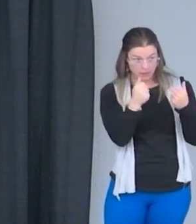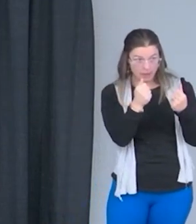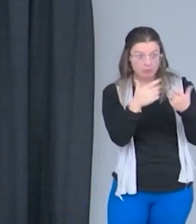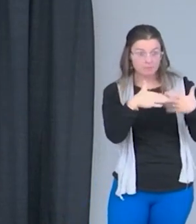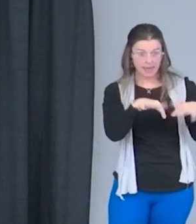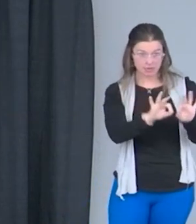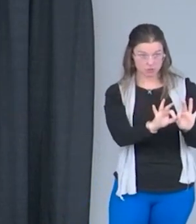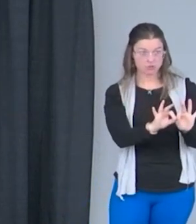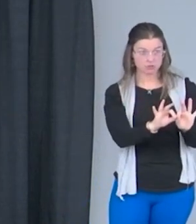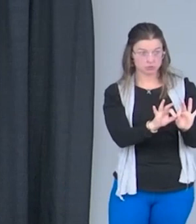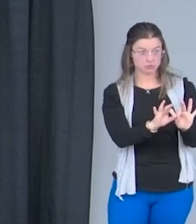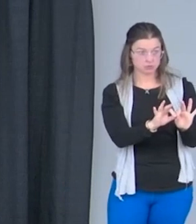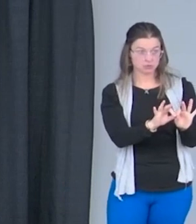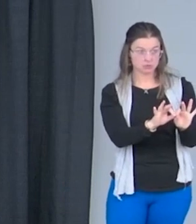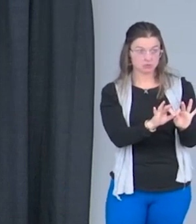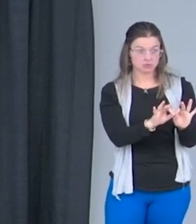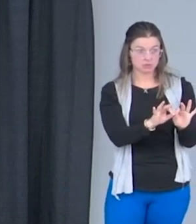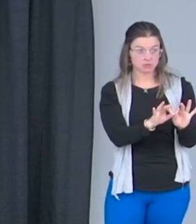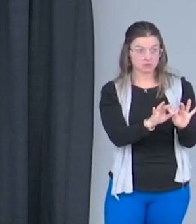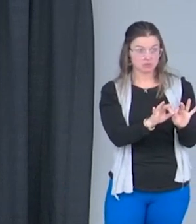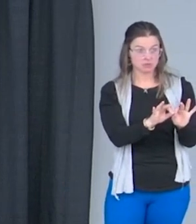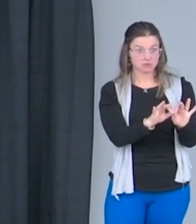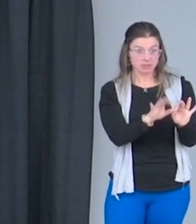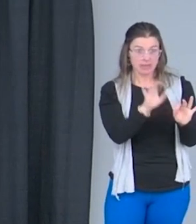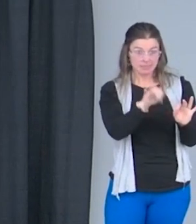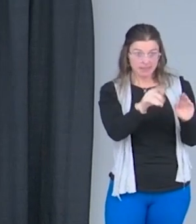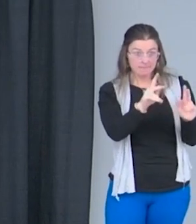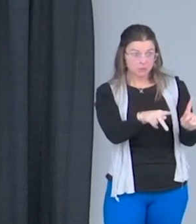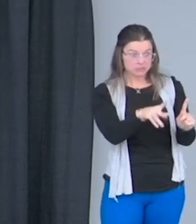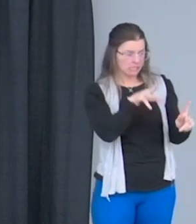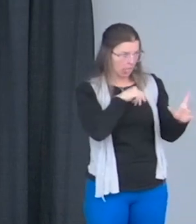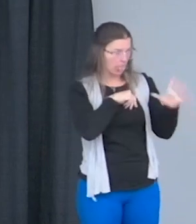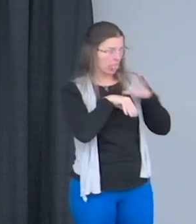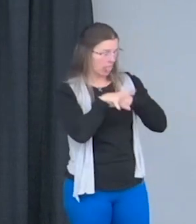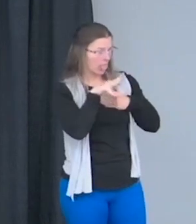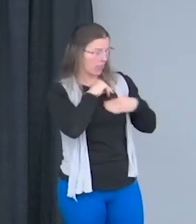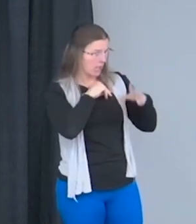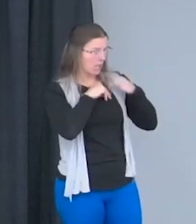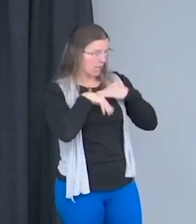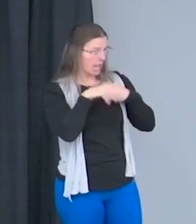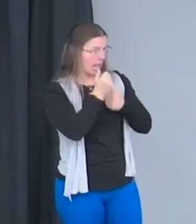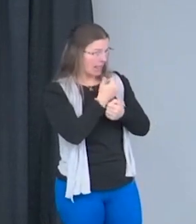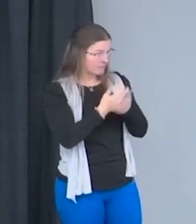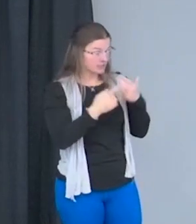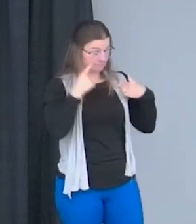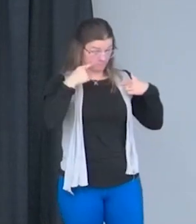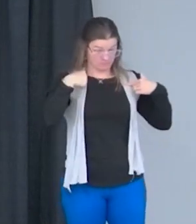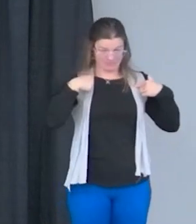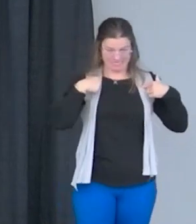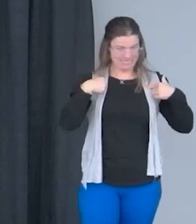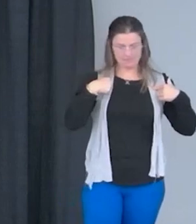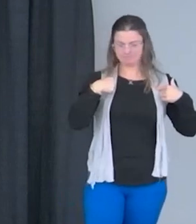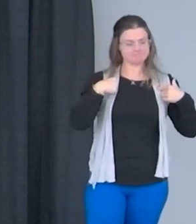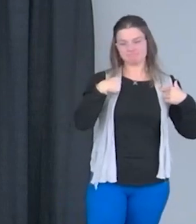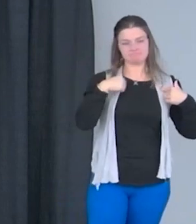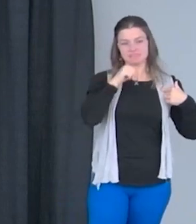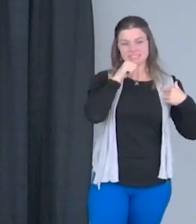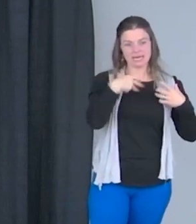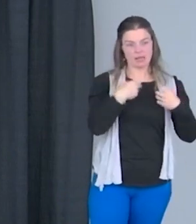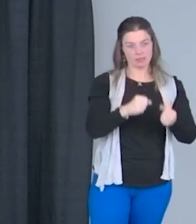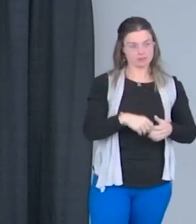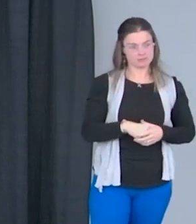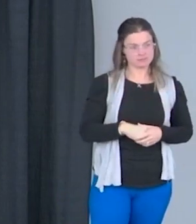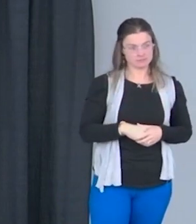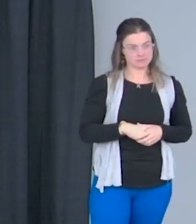becoming that individual that has taken all of that in, at least for me, it wouldn't be healthy for me.